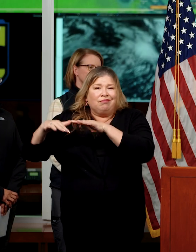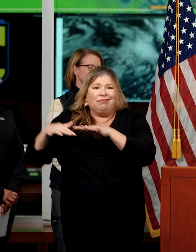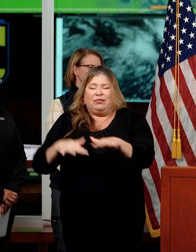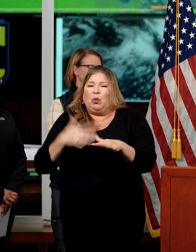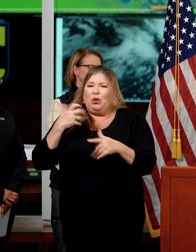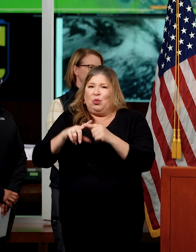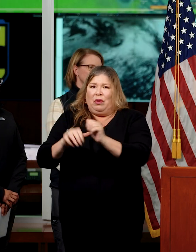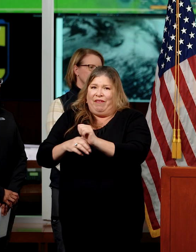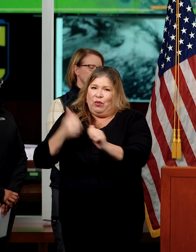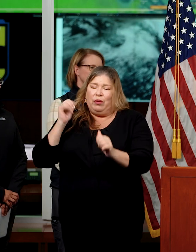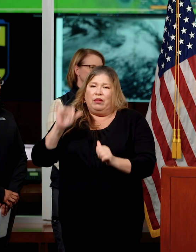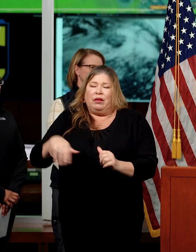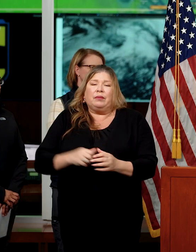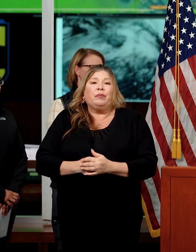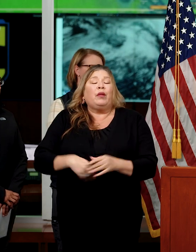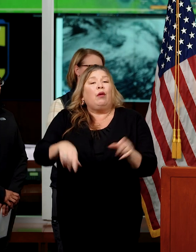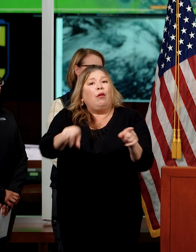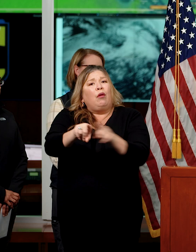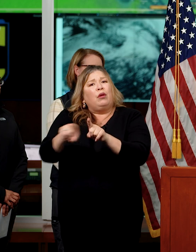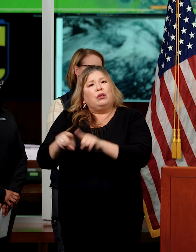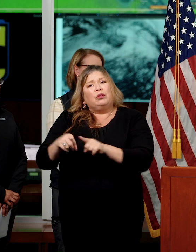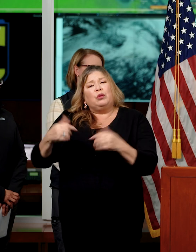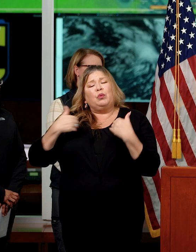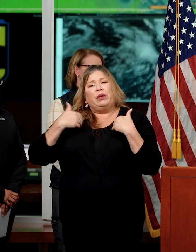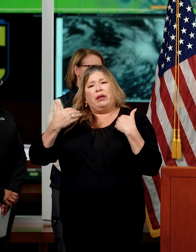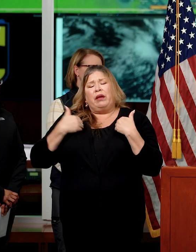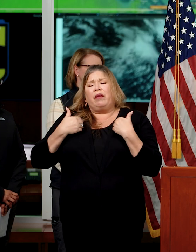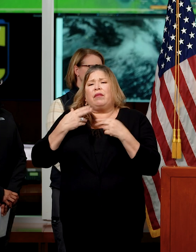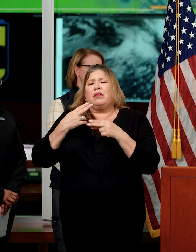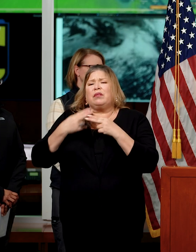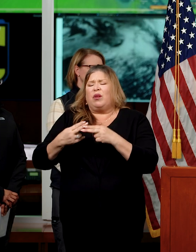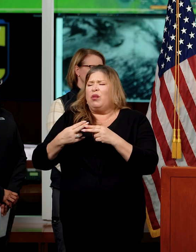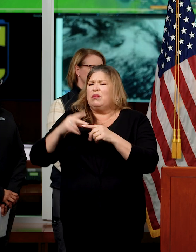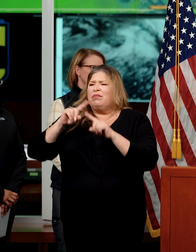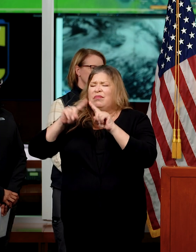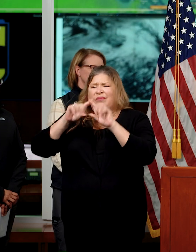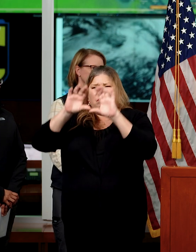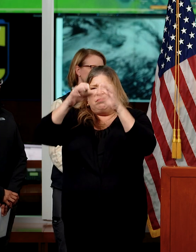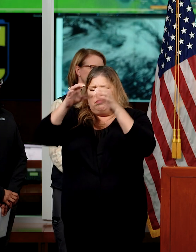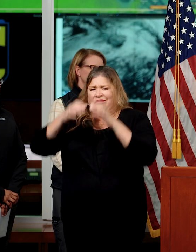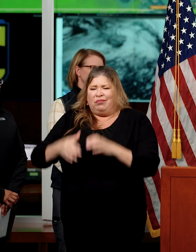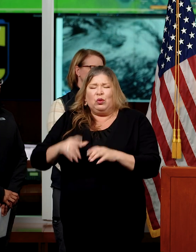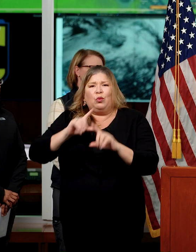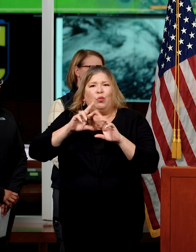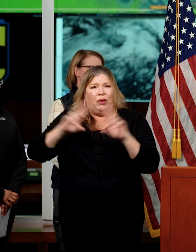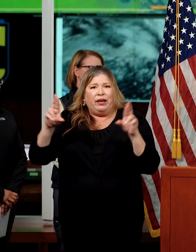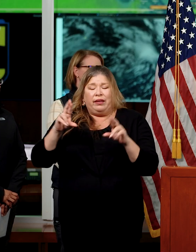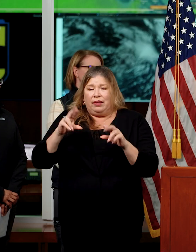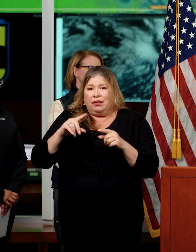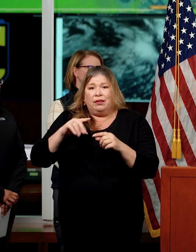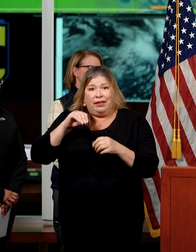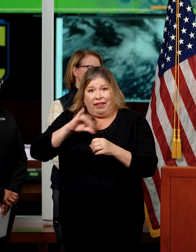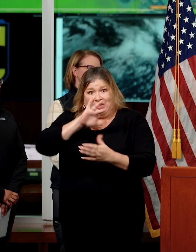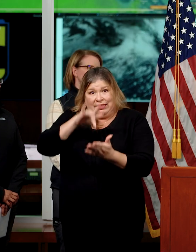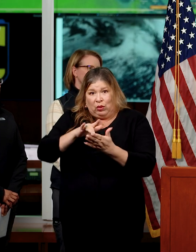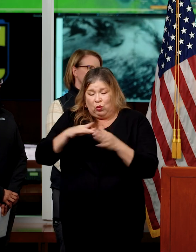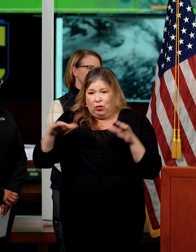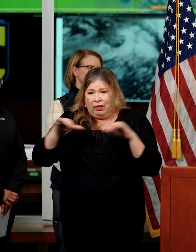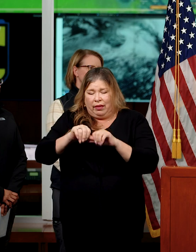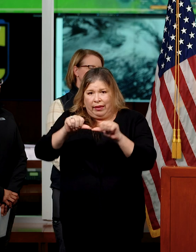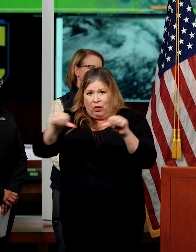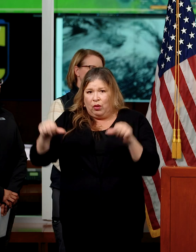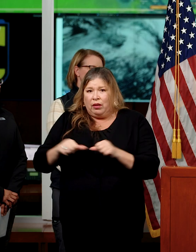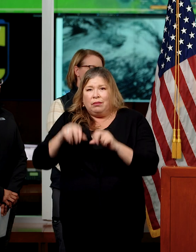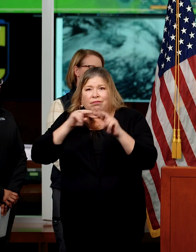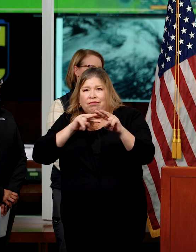avoid that at all costs. We also have additional consequence management forces arrayed across the Central Coast to be ready to stay ahead of the